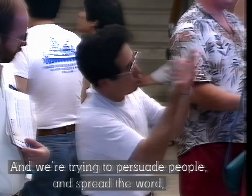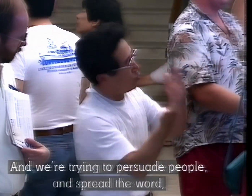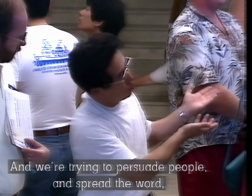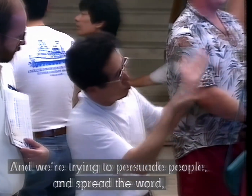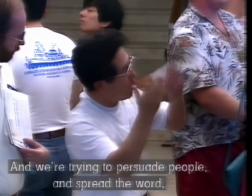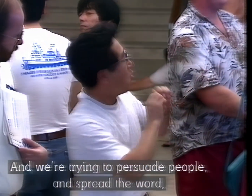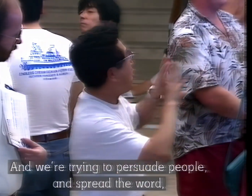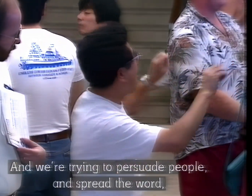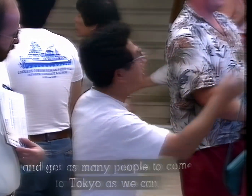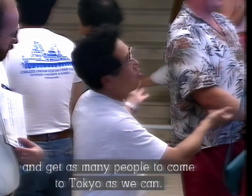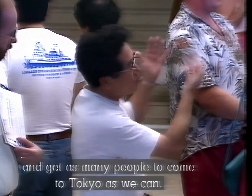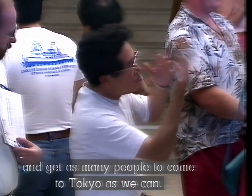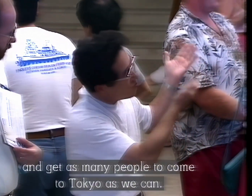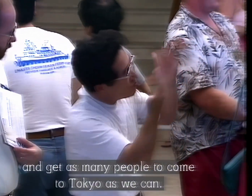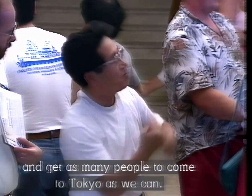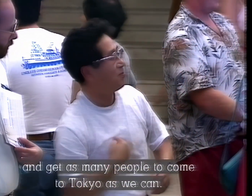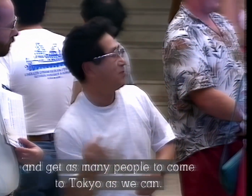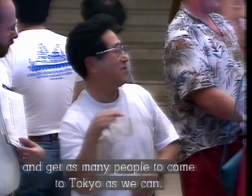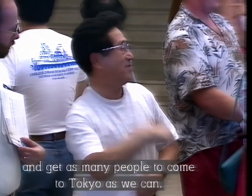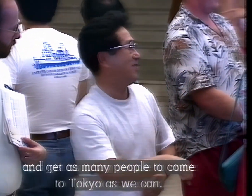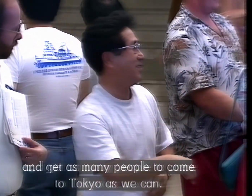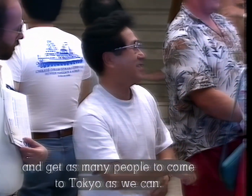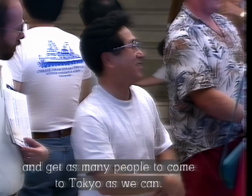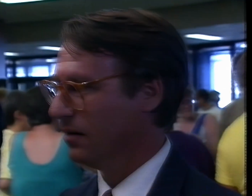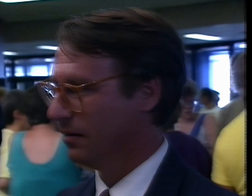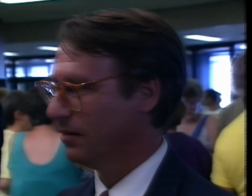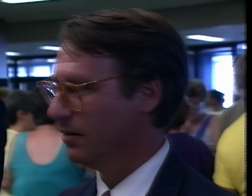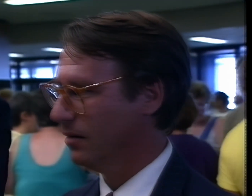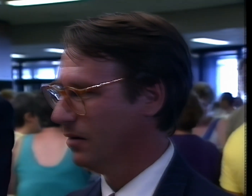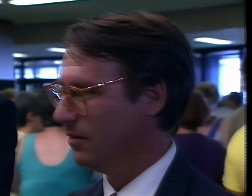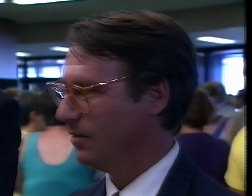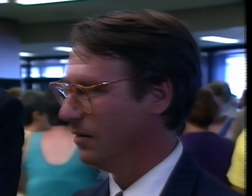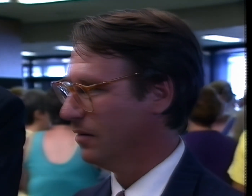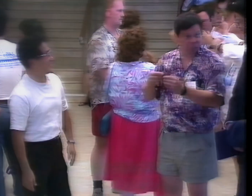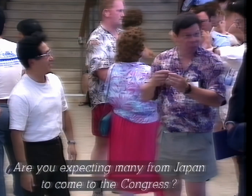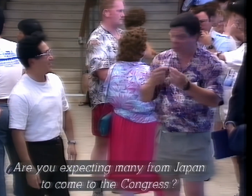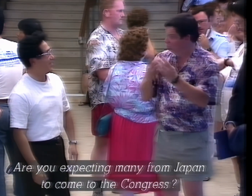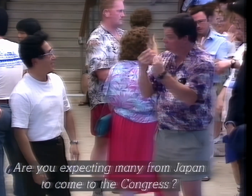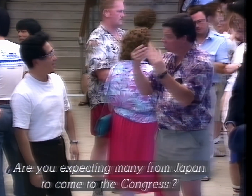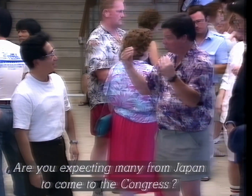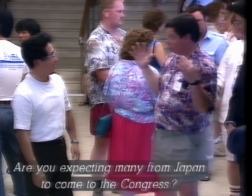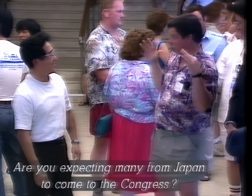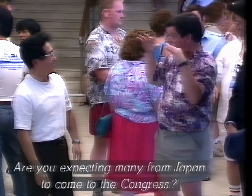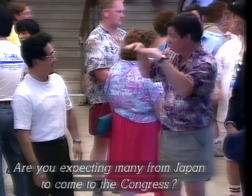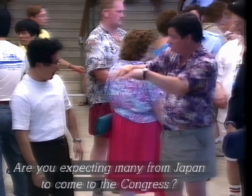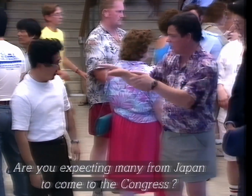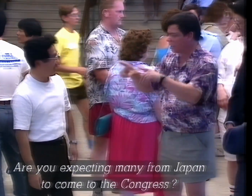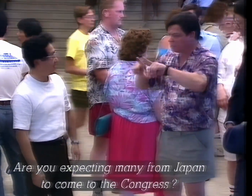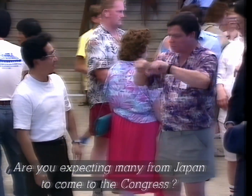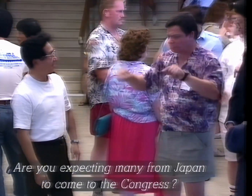And we're trying to persuade people and spread the word and get as many people to come to Tokyo next year as we can. Are you expecting many